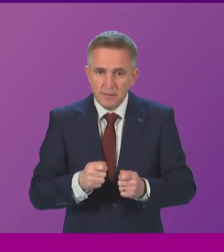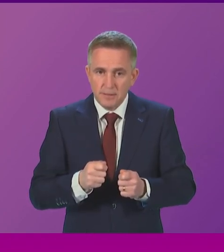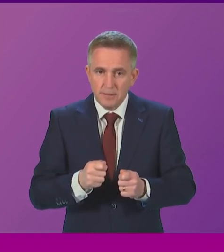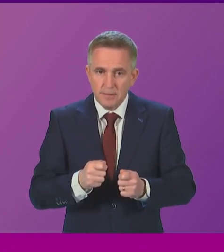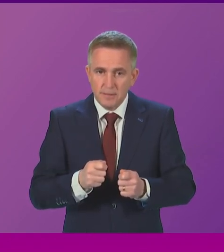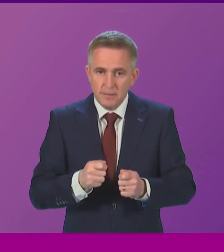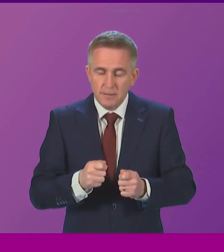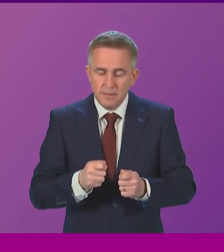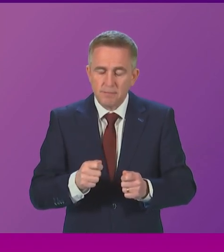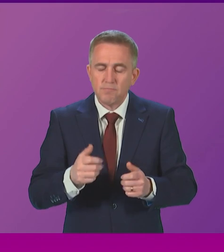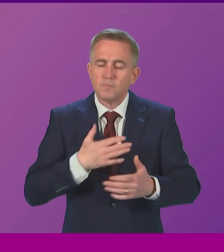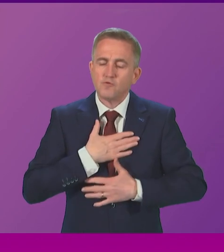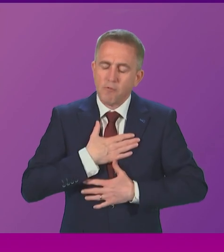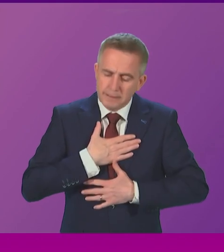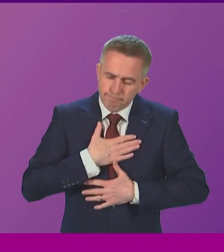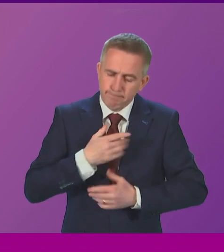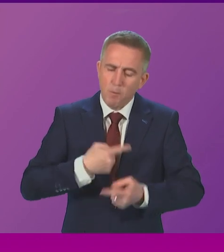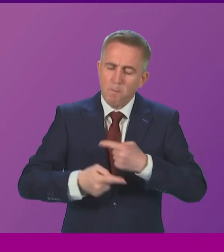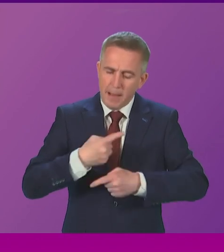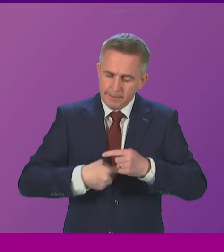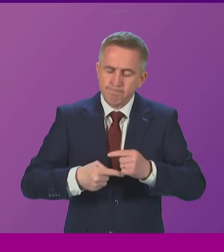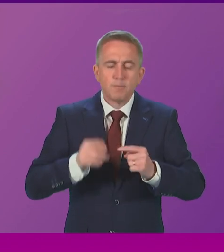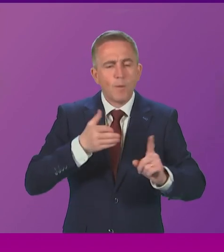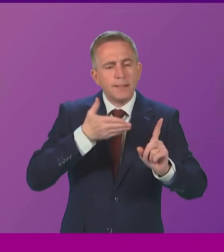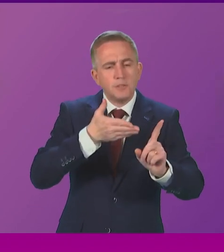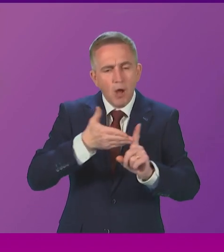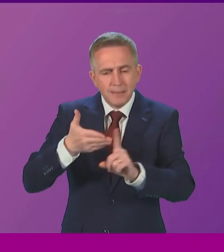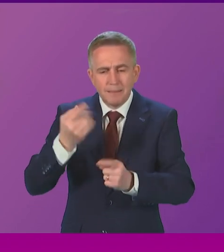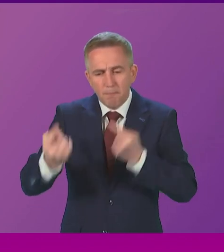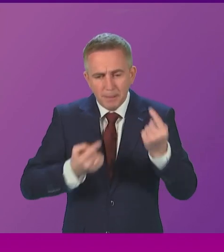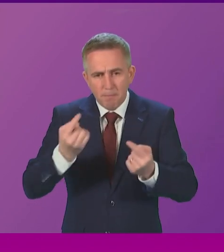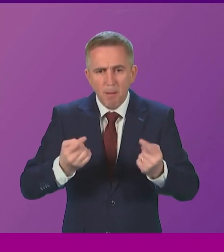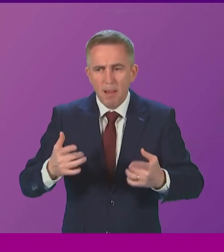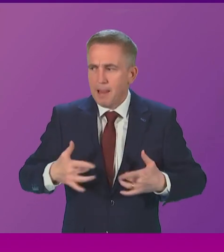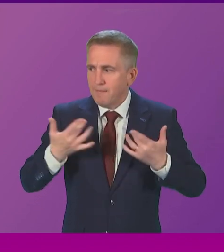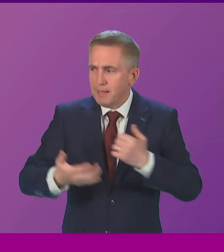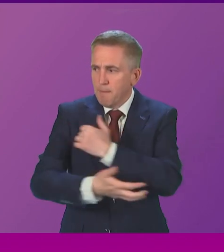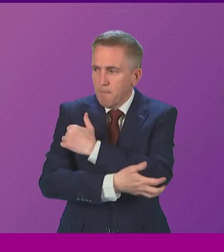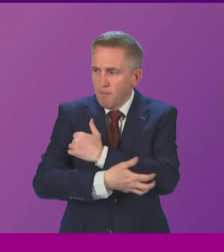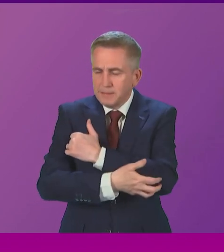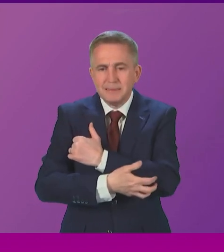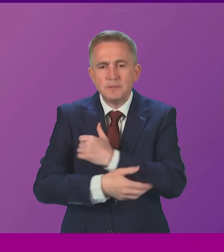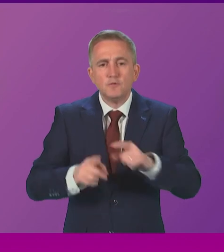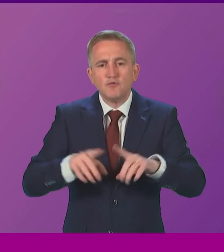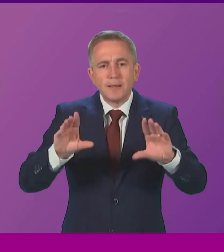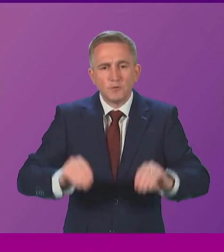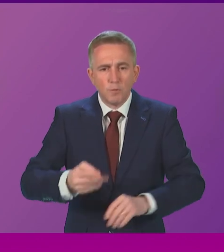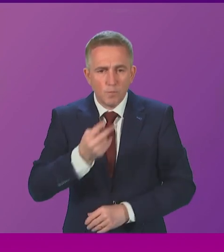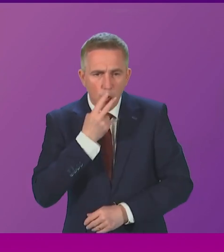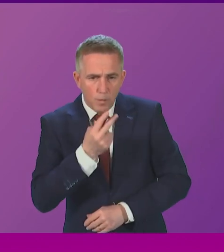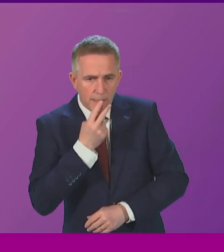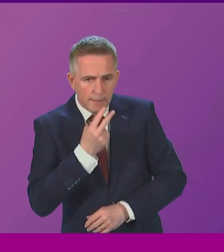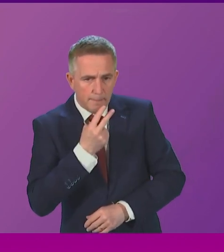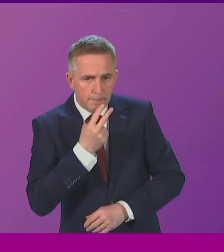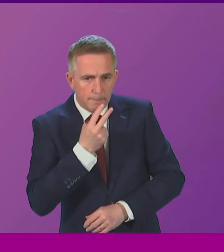targeting people who live in poverty with means to stop smoking. Measures